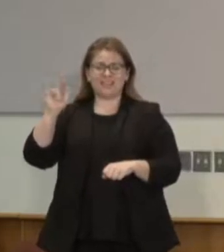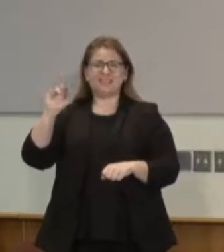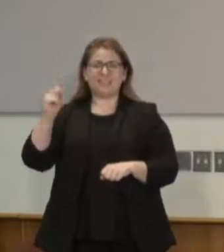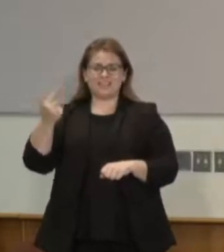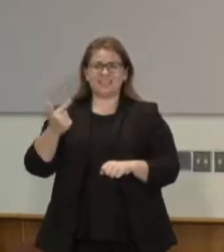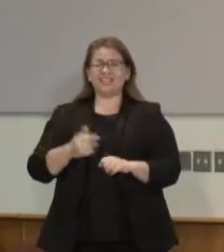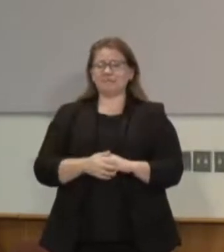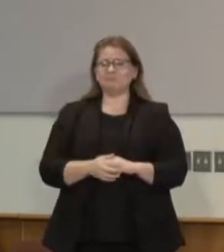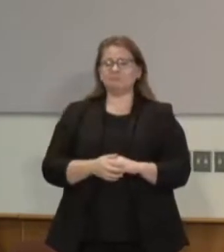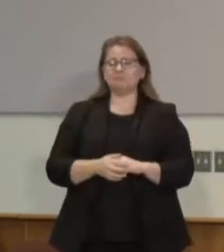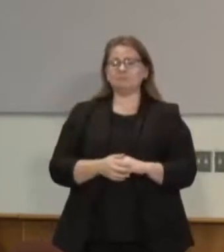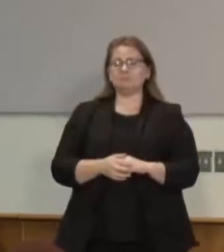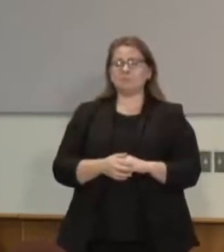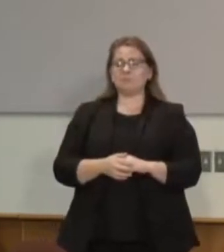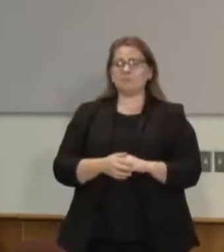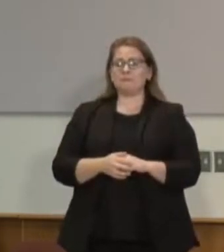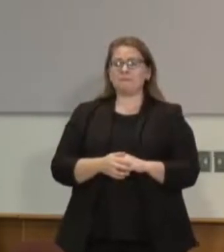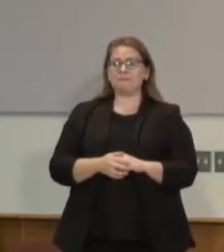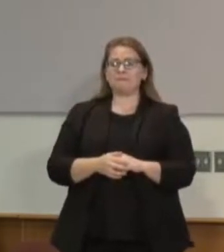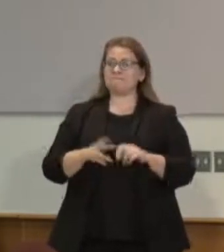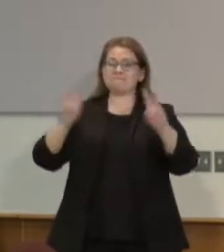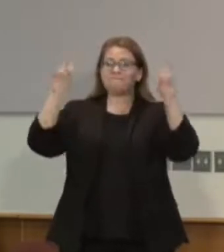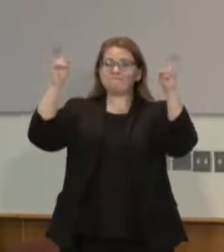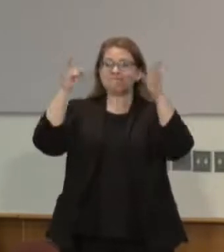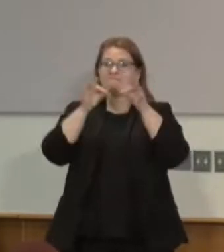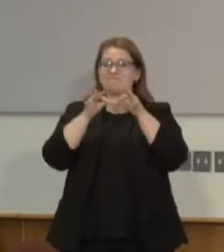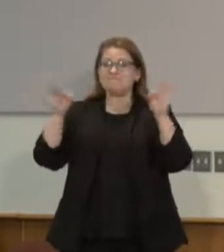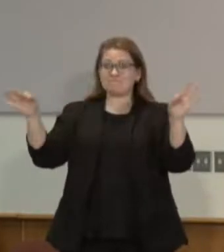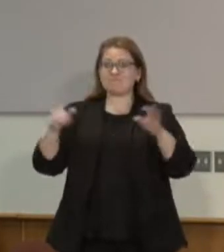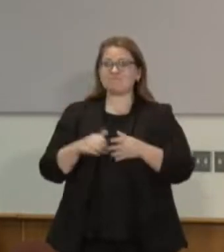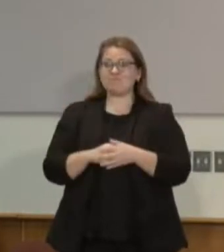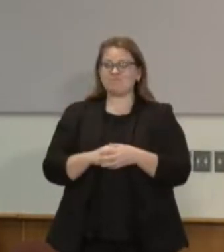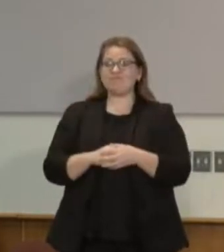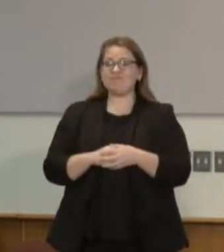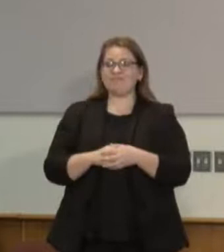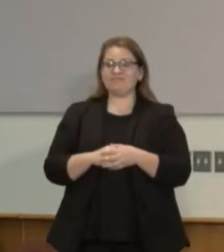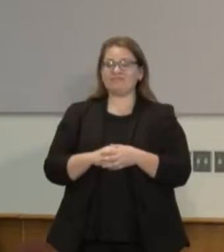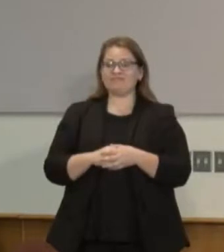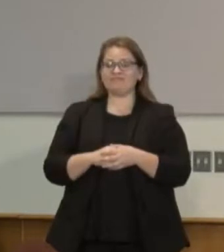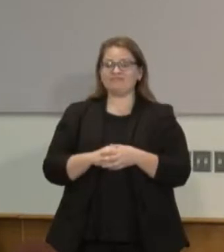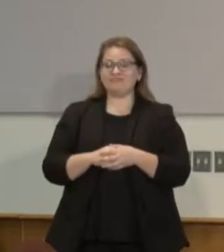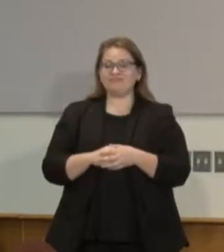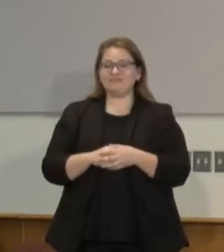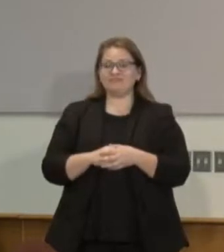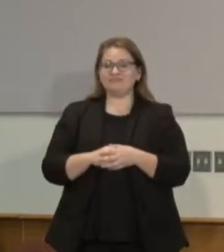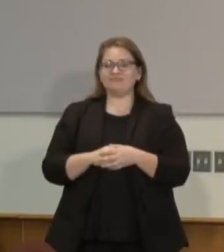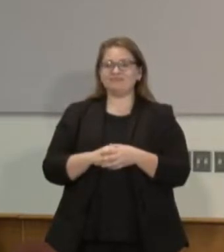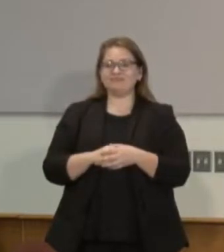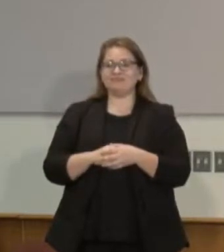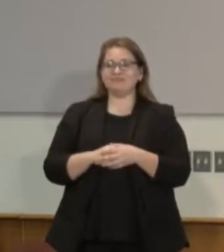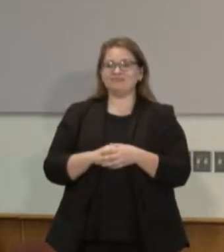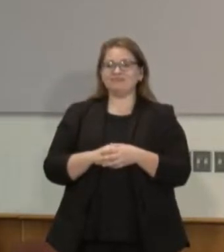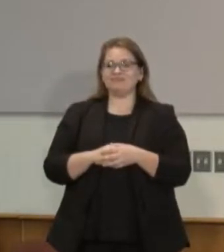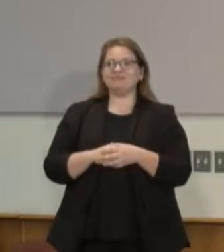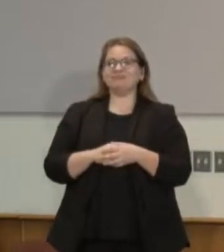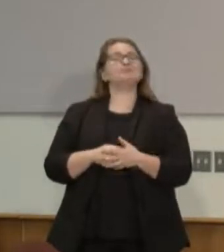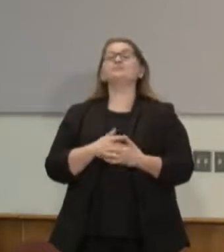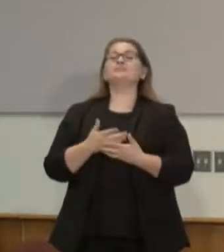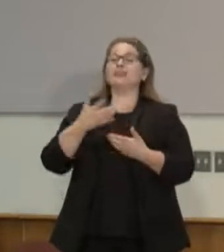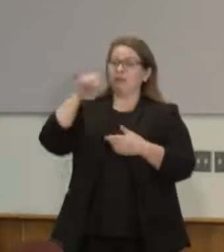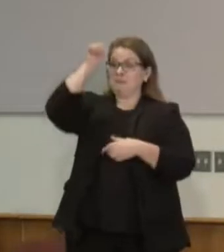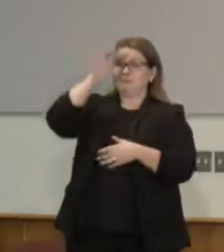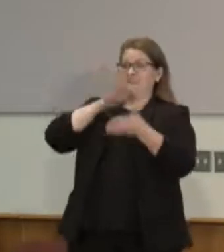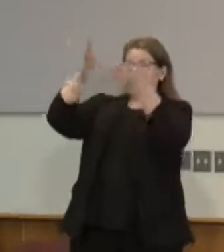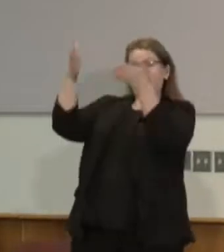me and I think is really important now so as we use it as a guiding principle it says the ultimate measure of the man is not where he